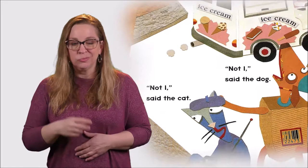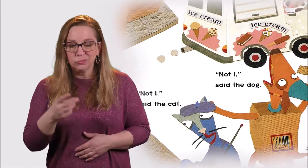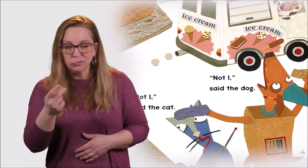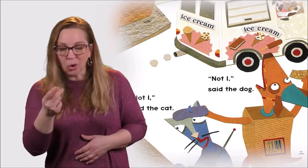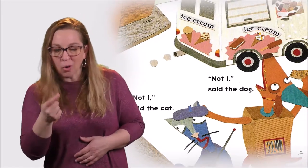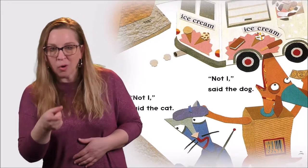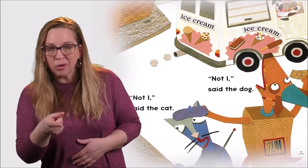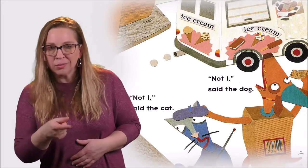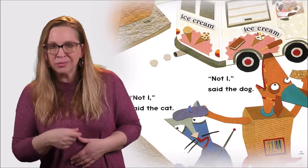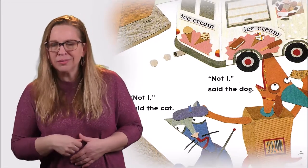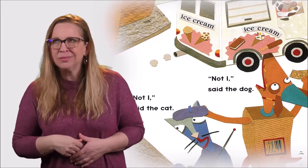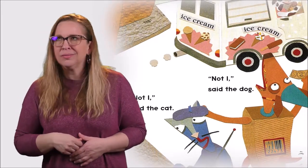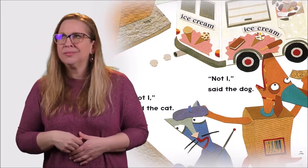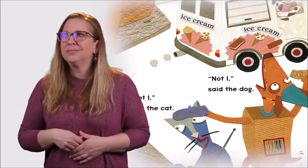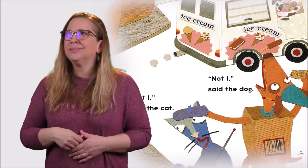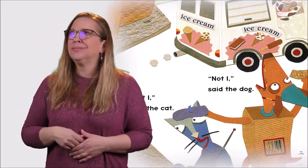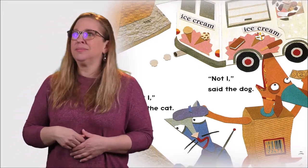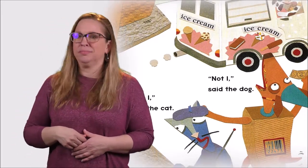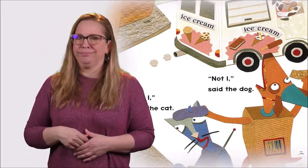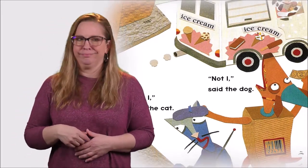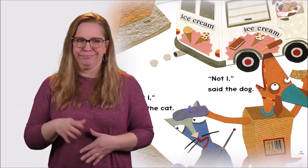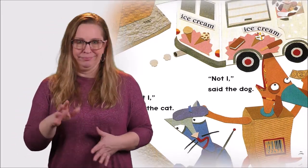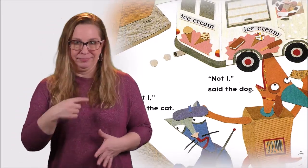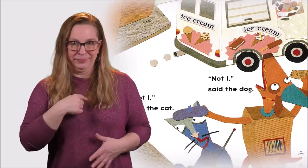Not I, said the dog.